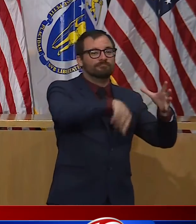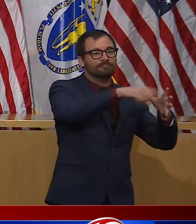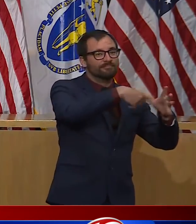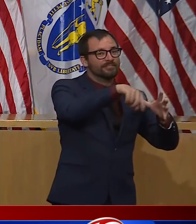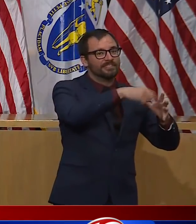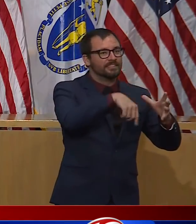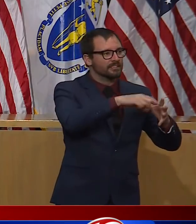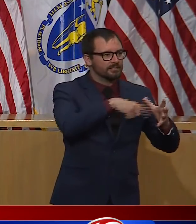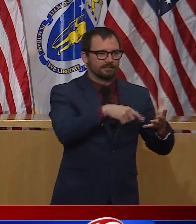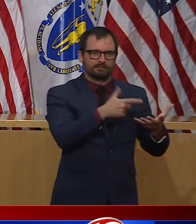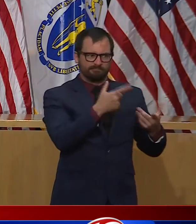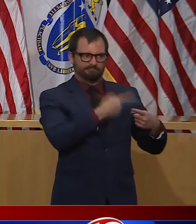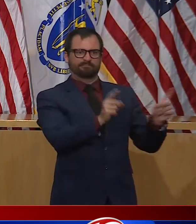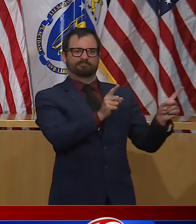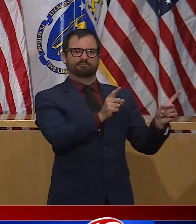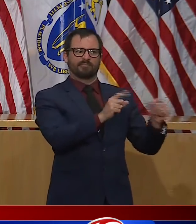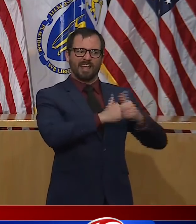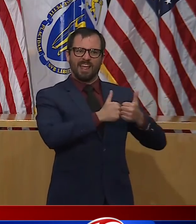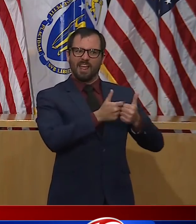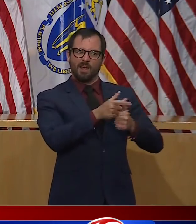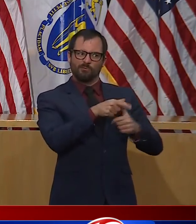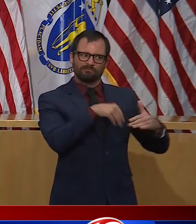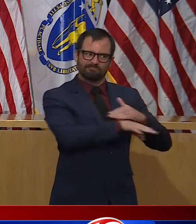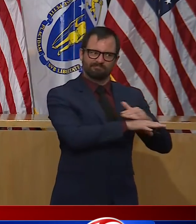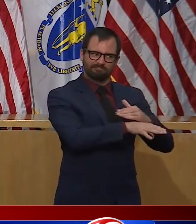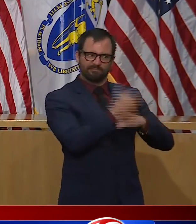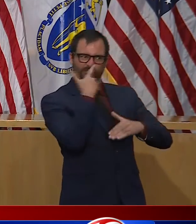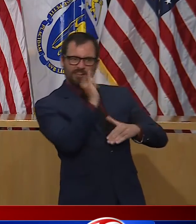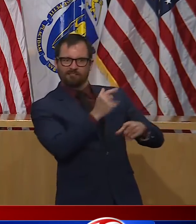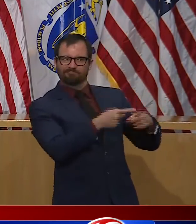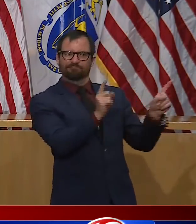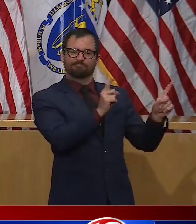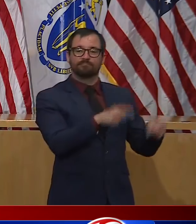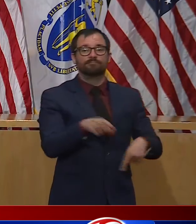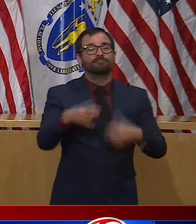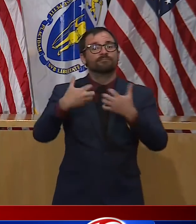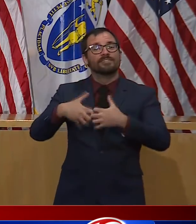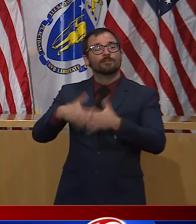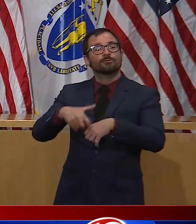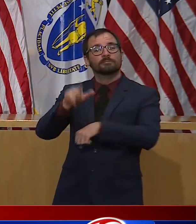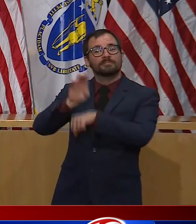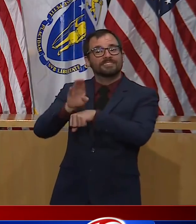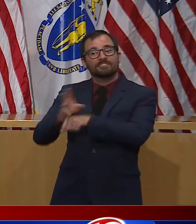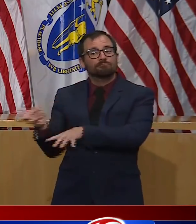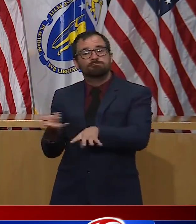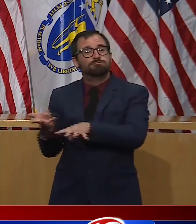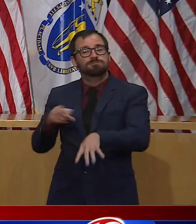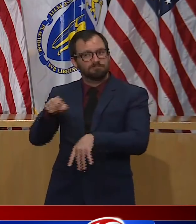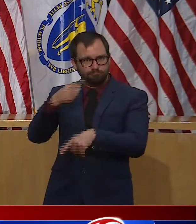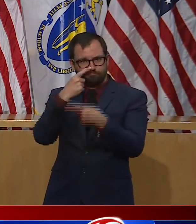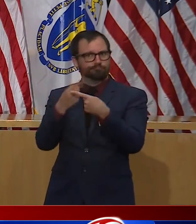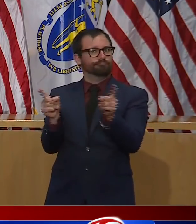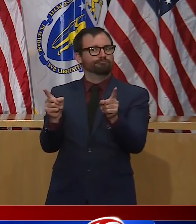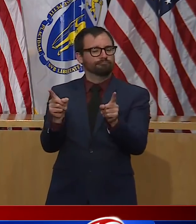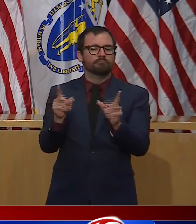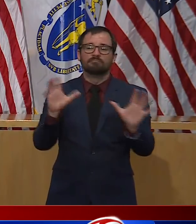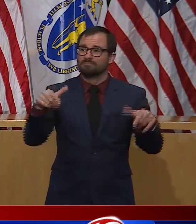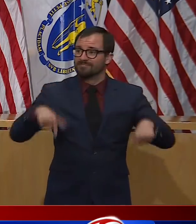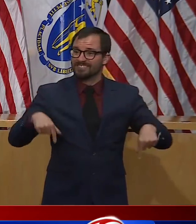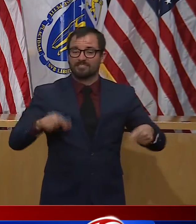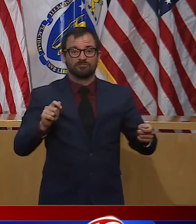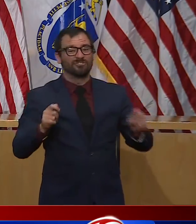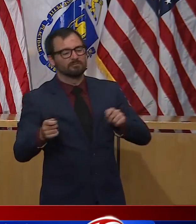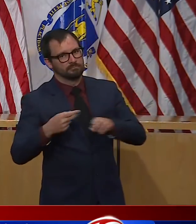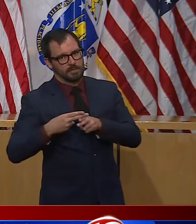move forward. Today, the Department of Public Health also updated the stay-at-home advisory to reflect this stage of the